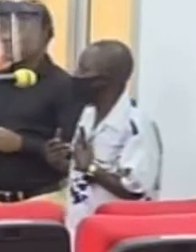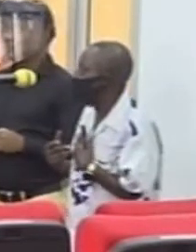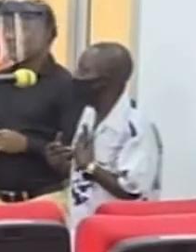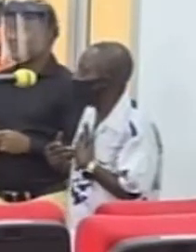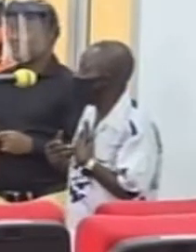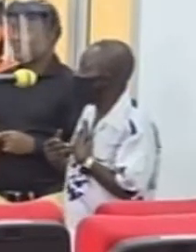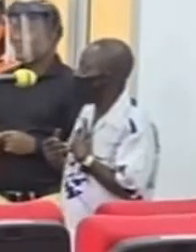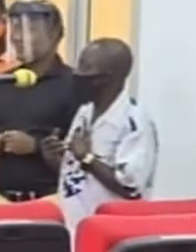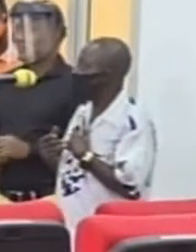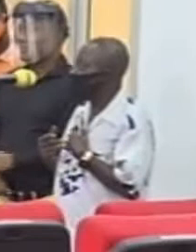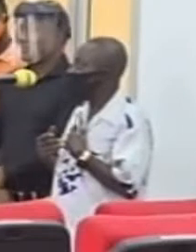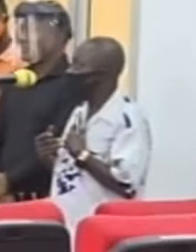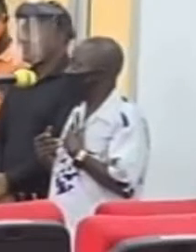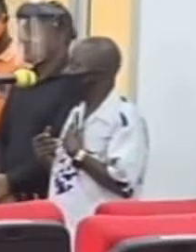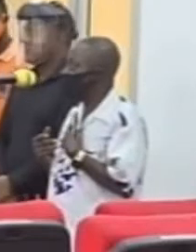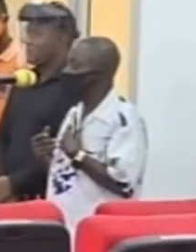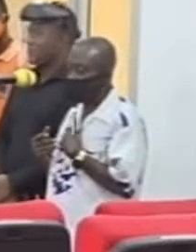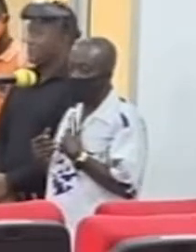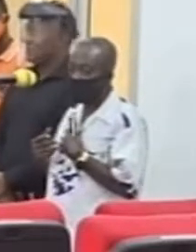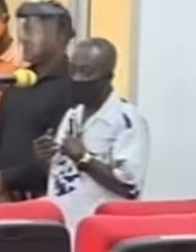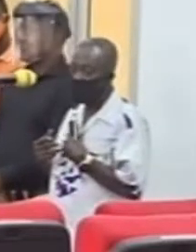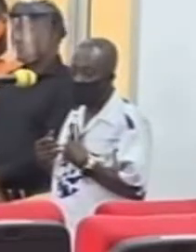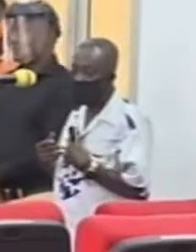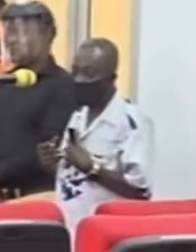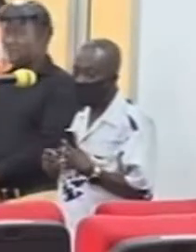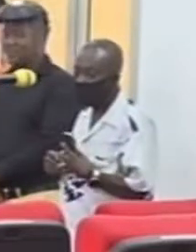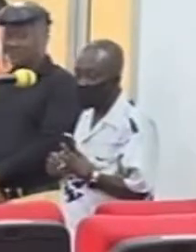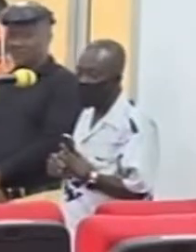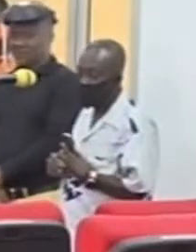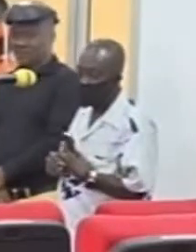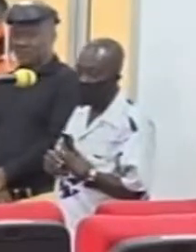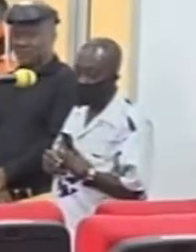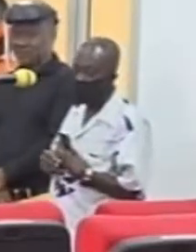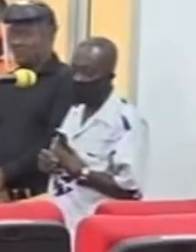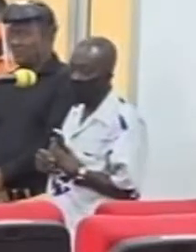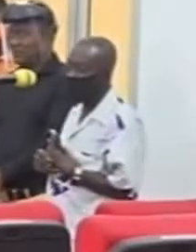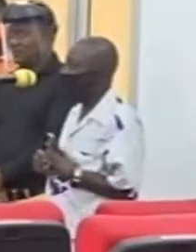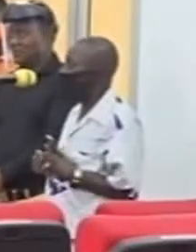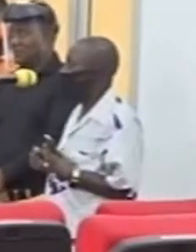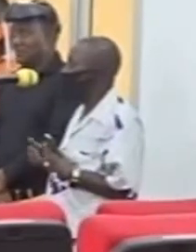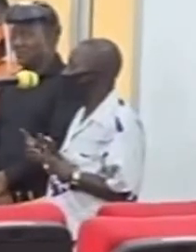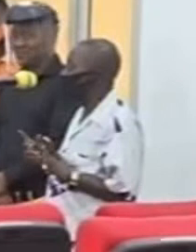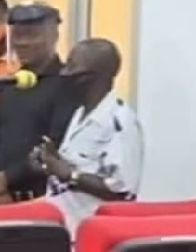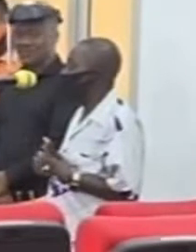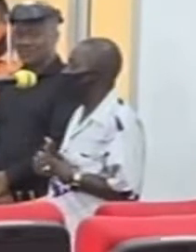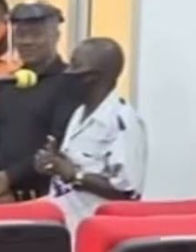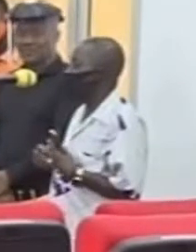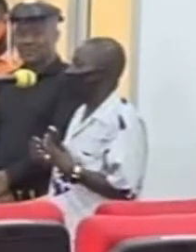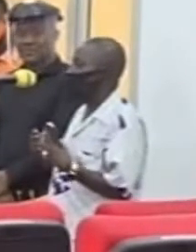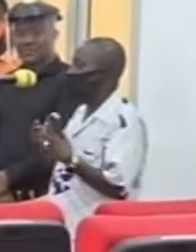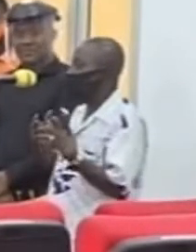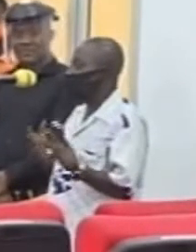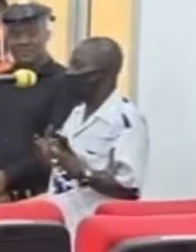say about persons who say they are uncomfortable or they have reactions when they wear masks? Okay. Honorable,